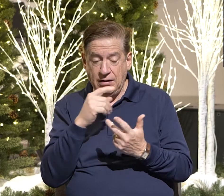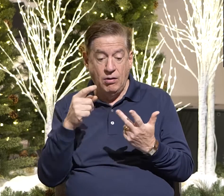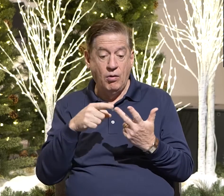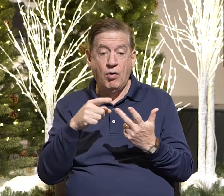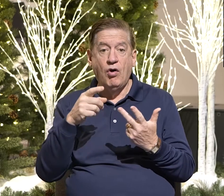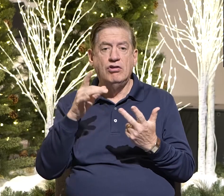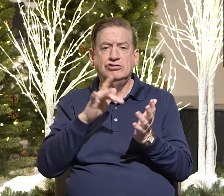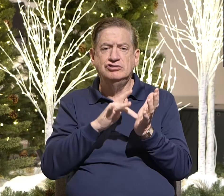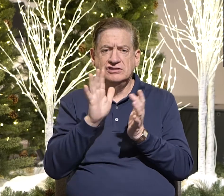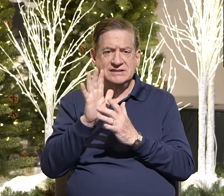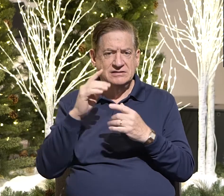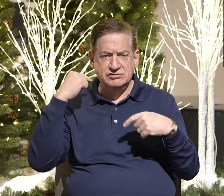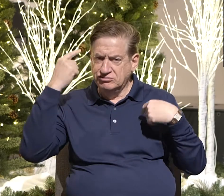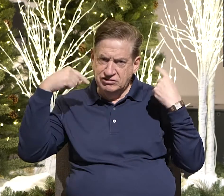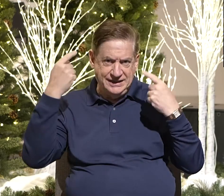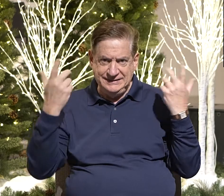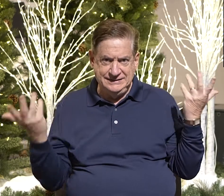lunatic.